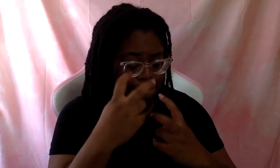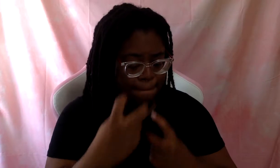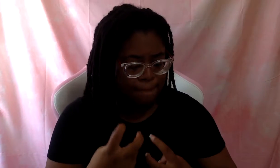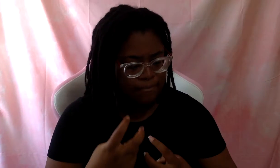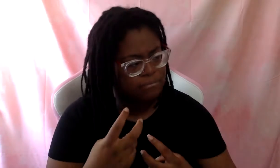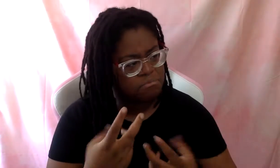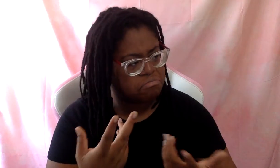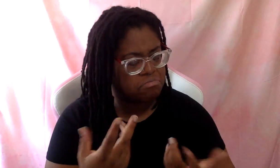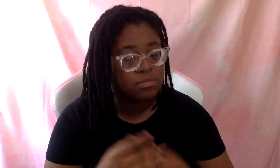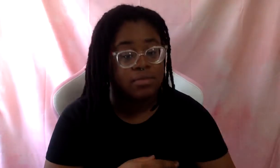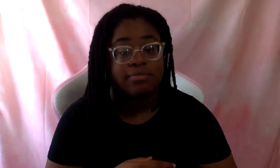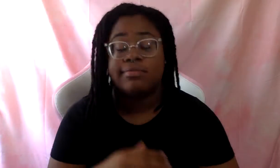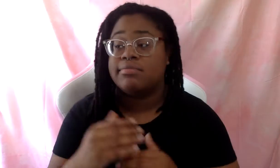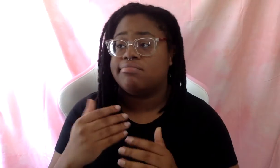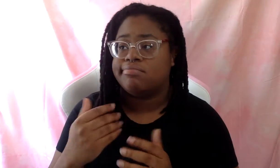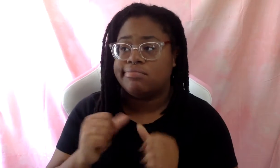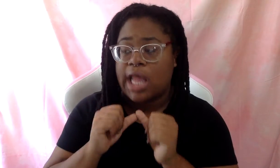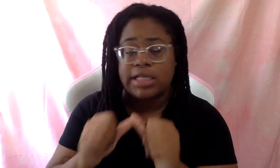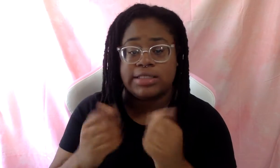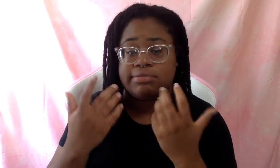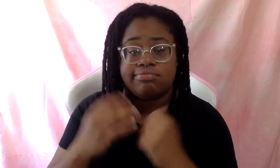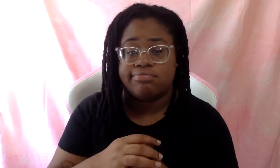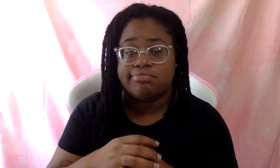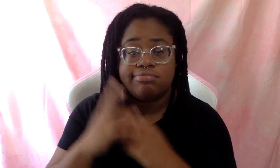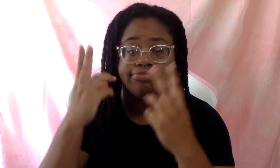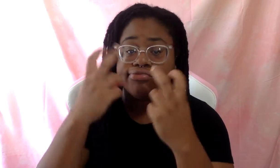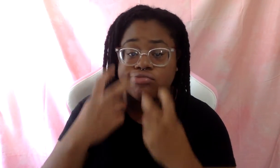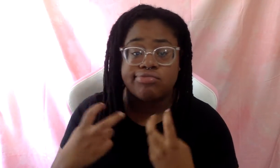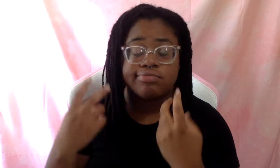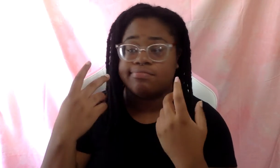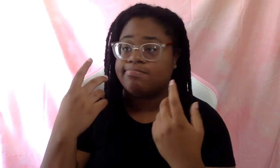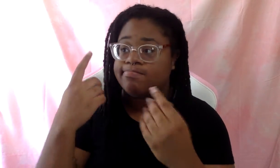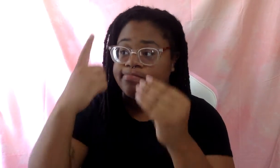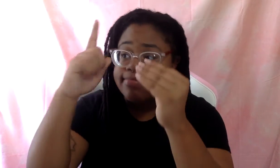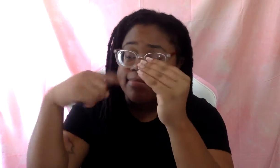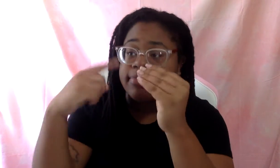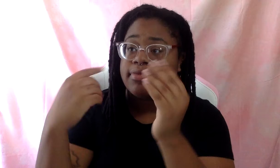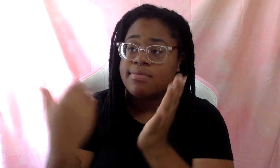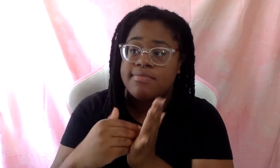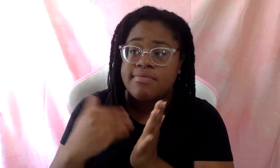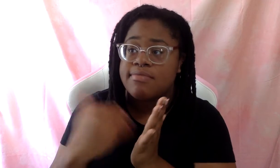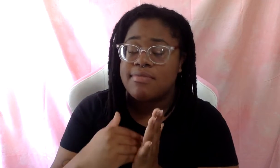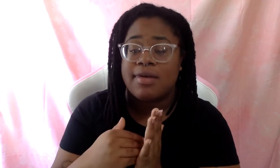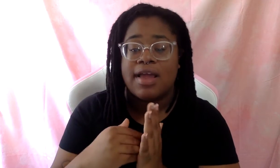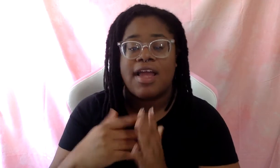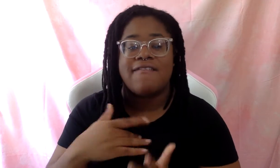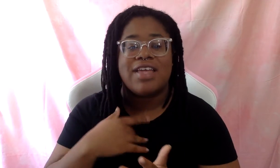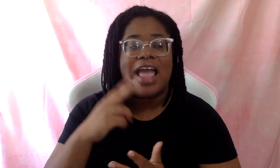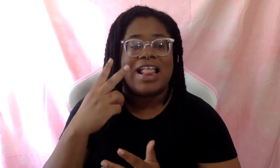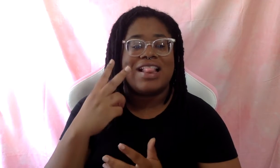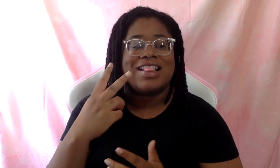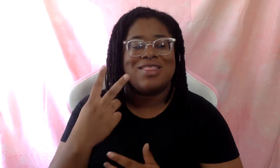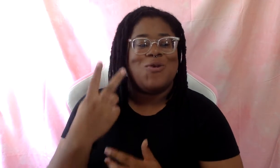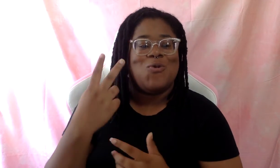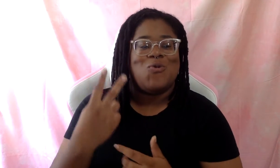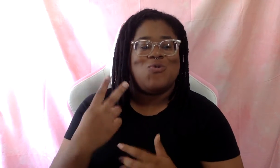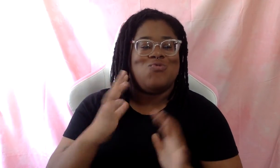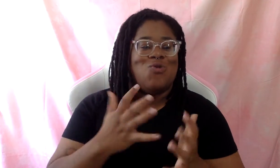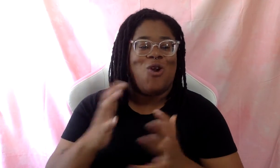Constantly. Constant rewiring. I, I, I constantly feel like I live in two dimensions, right? The dimension that I think